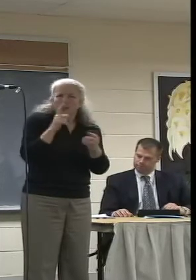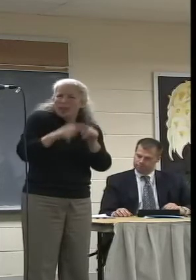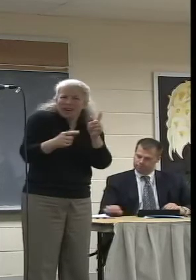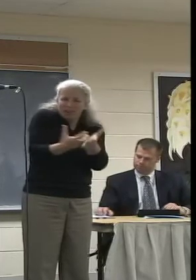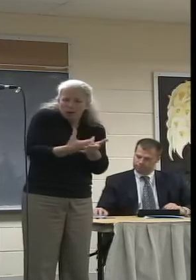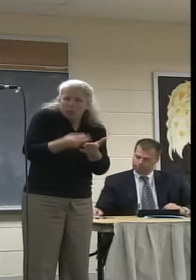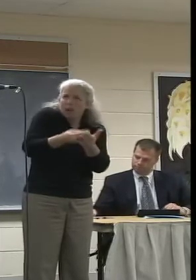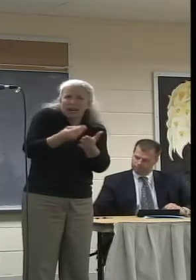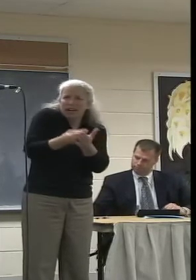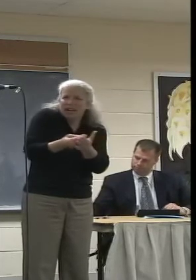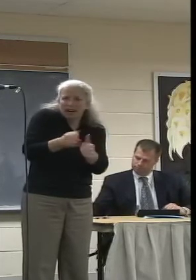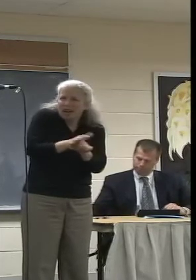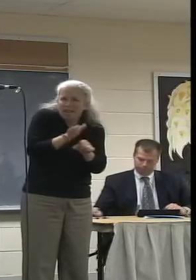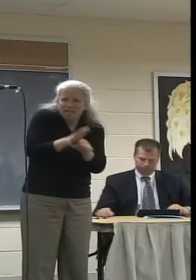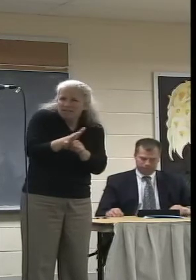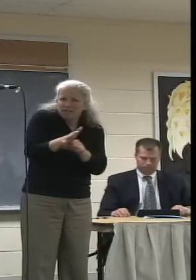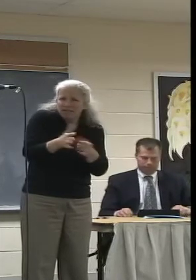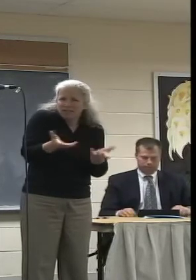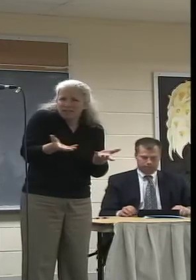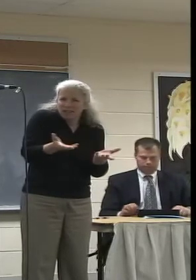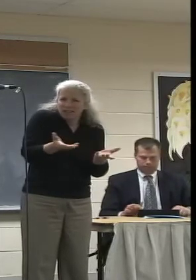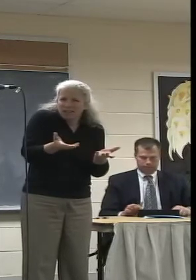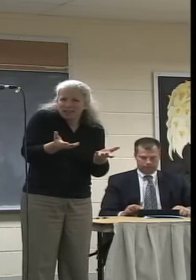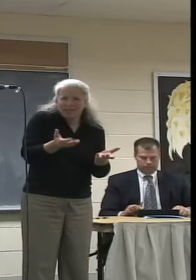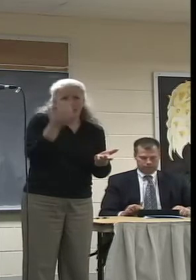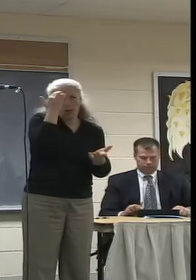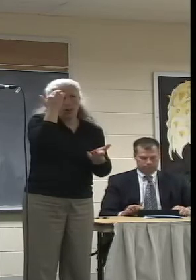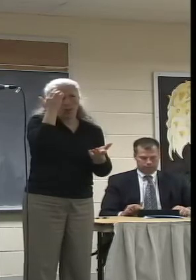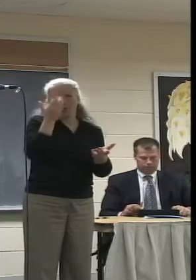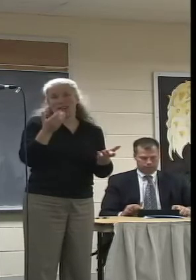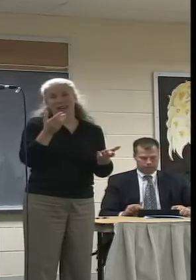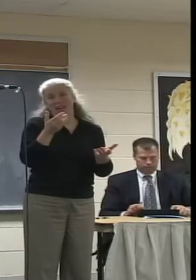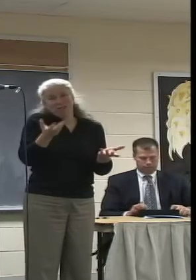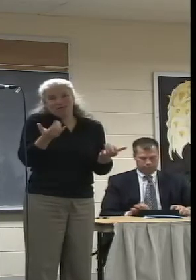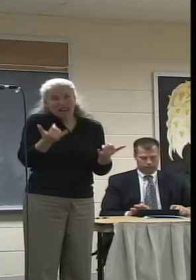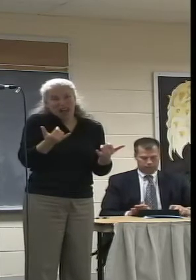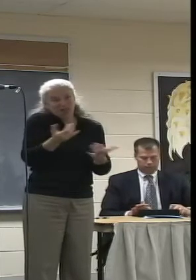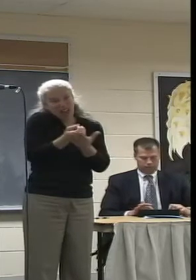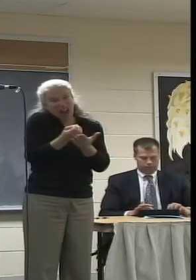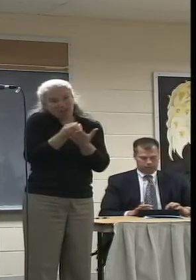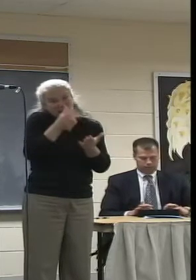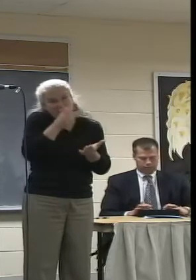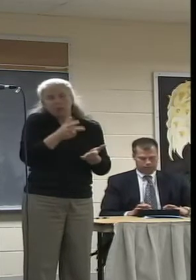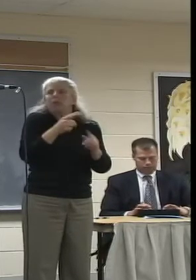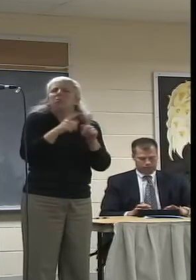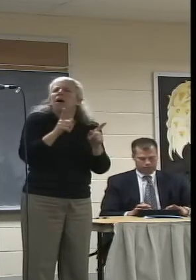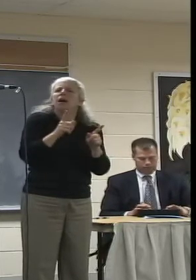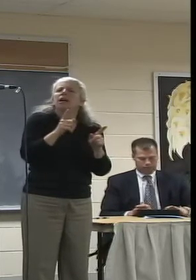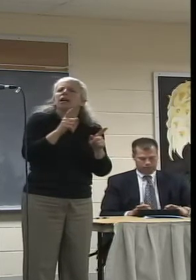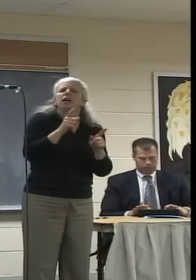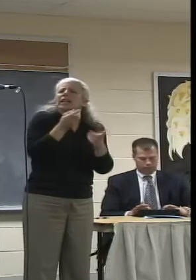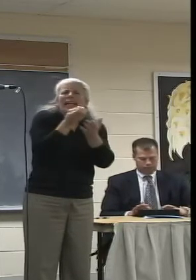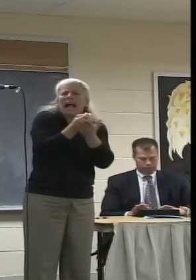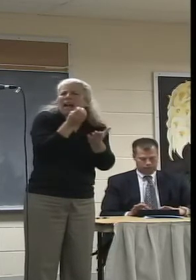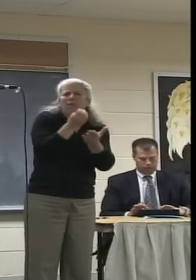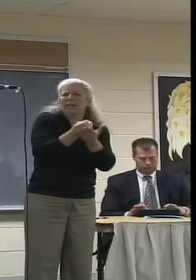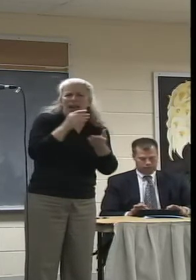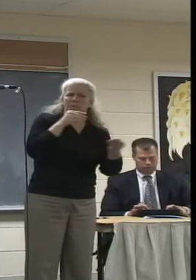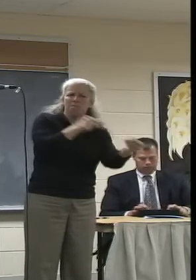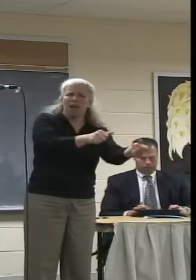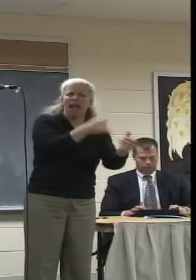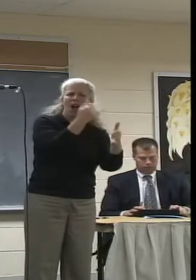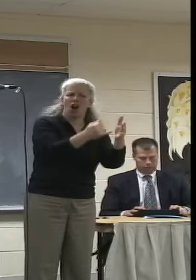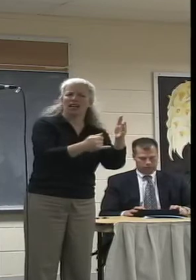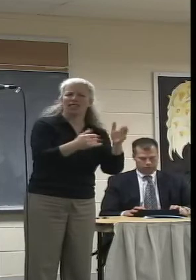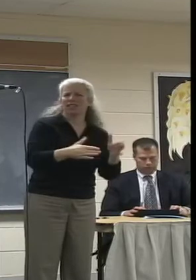even in the best of circumstances. Our economy isn't very supportive of that. So, many of the very